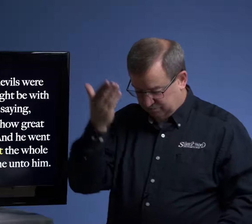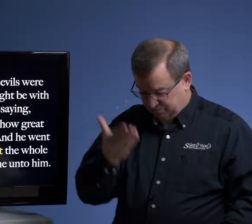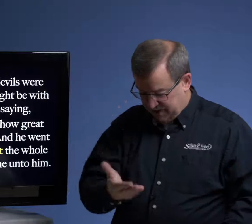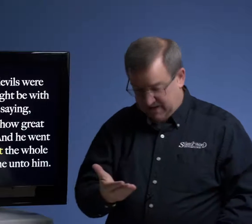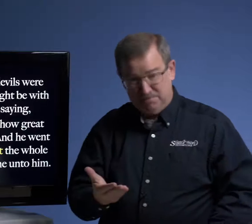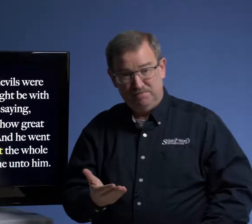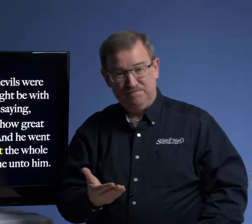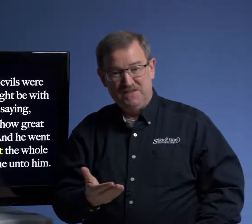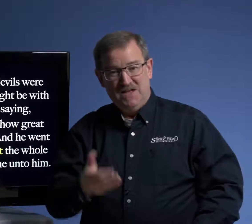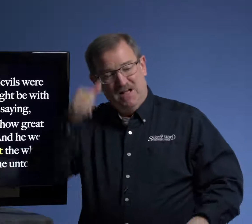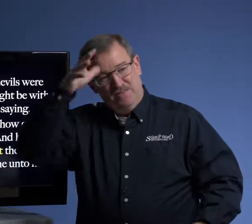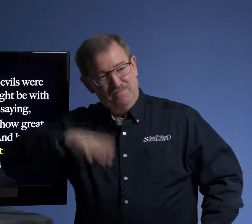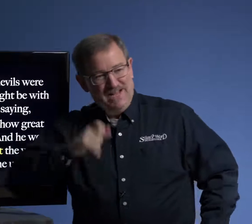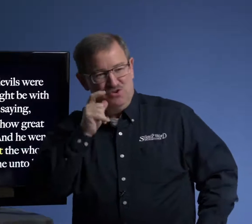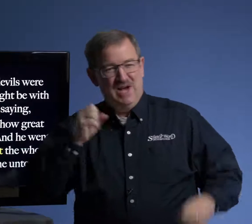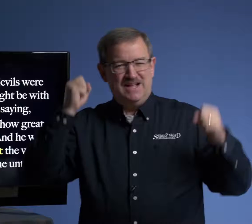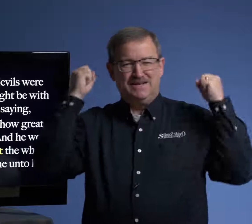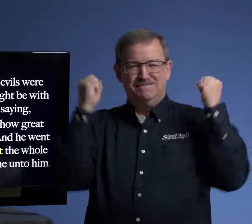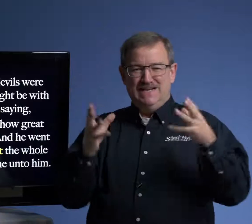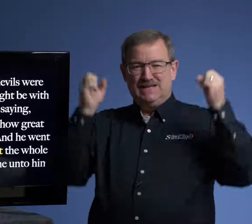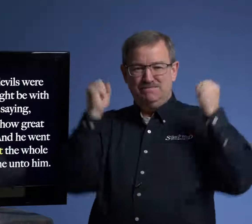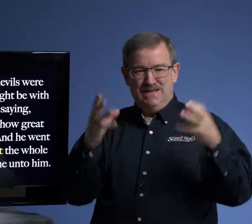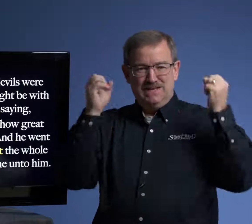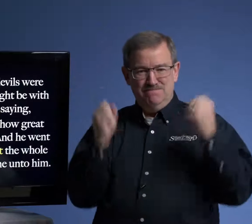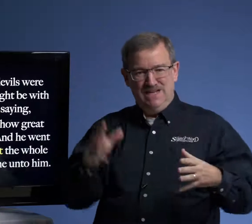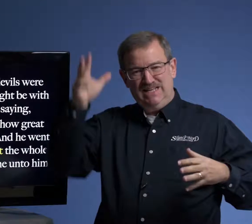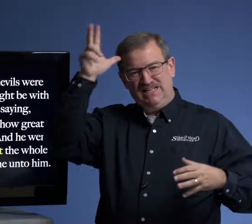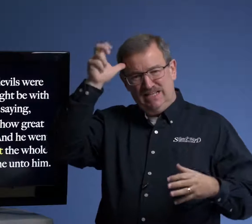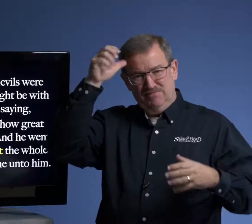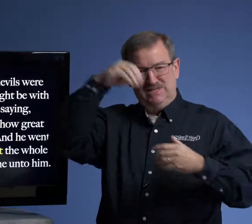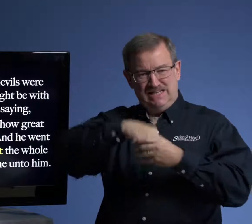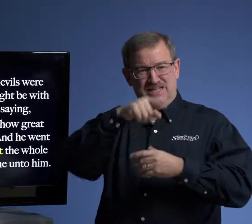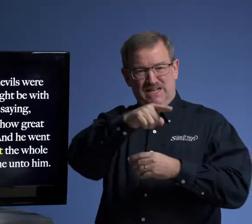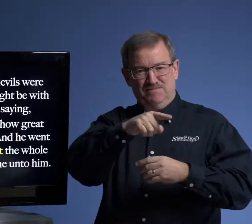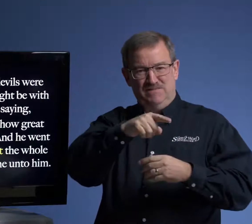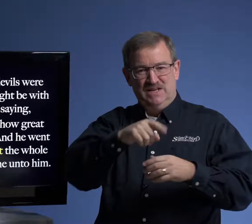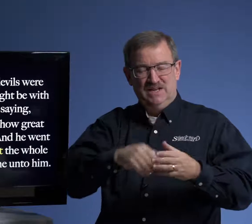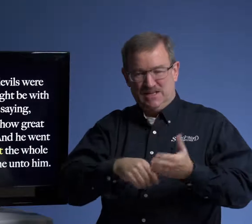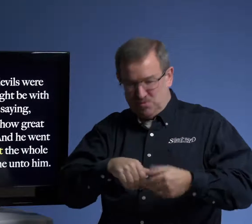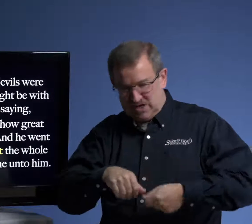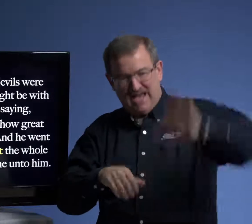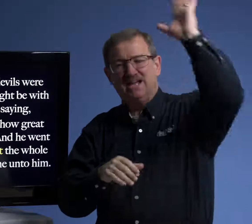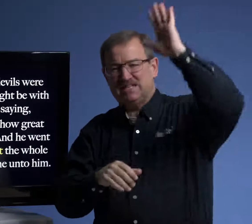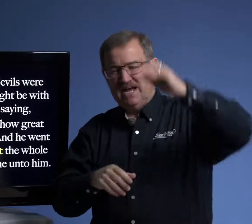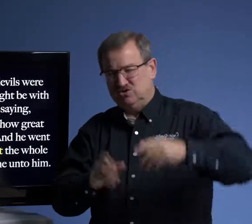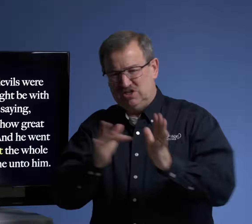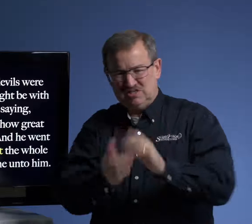him. The man who had the many, many, many demons in him that were cast out. Jesus